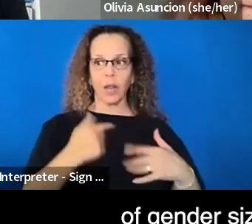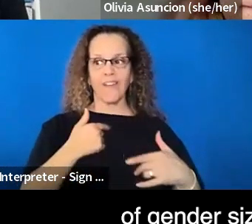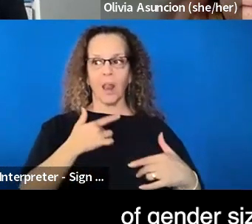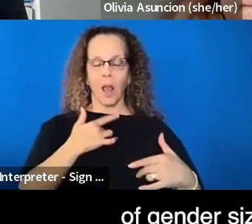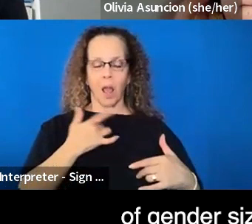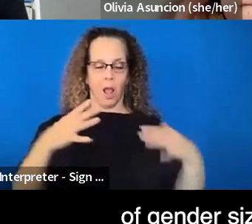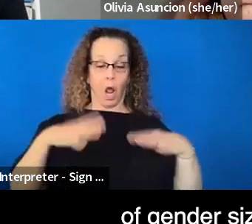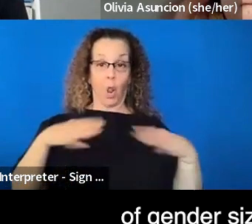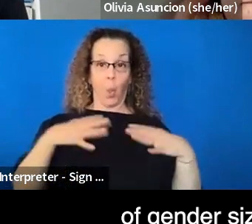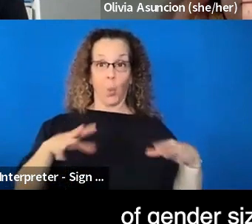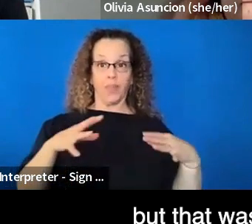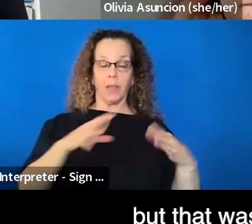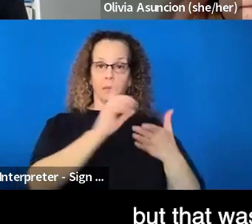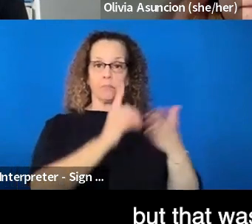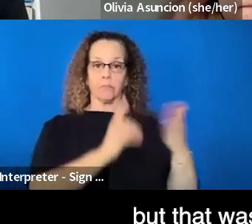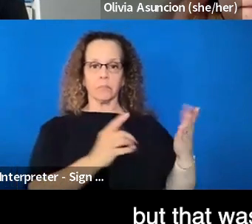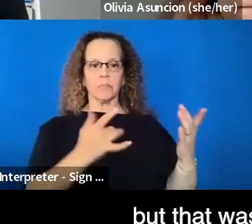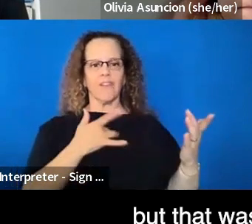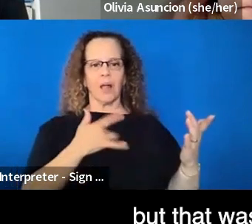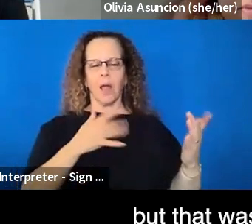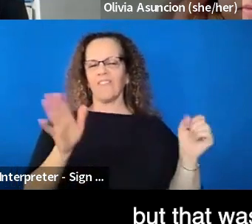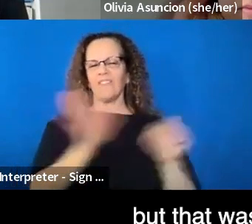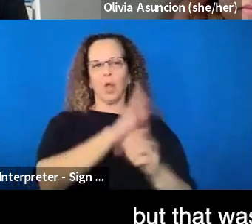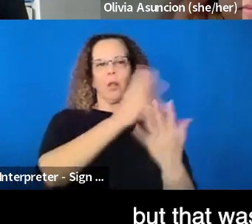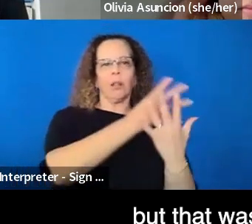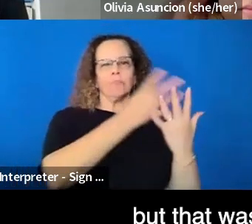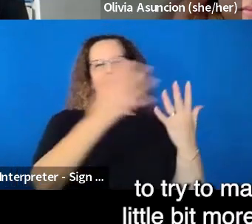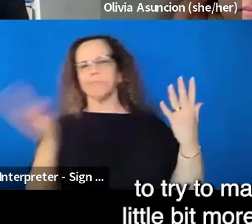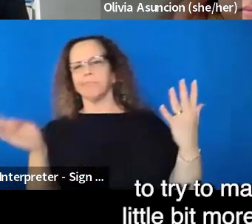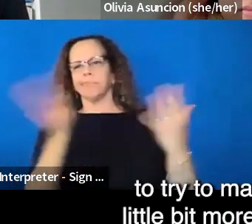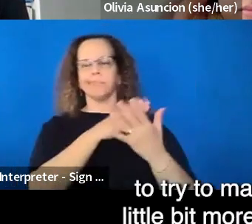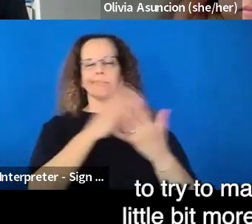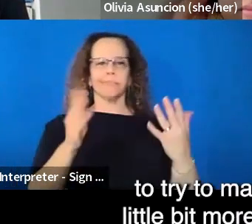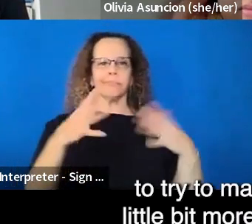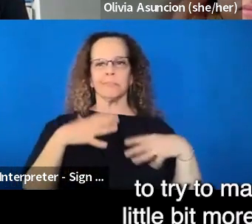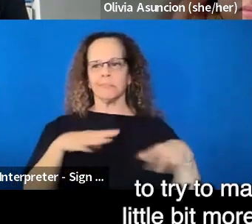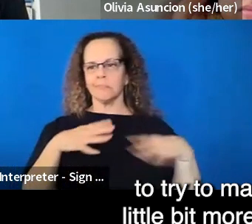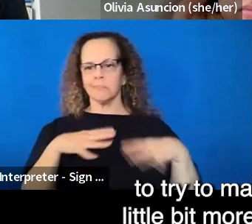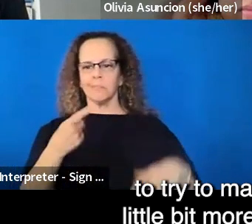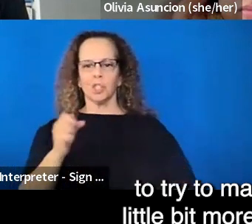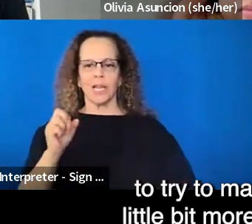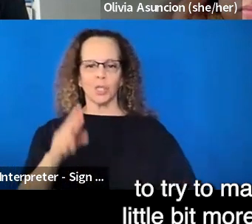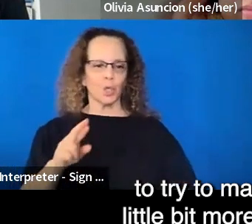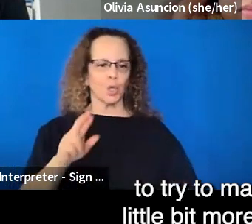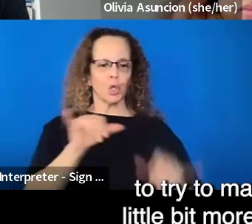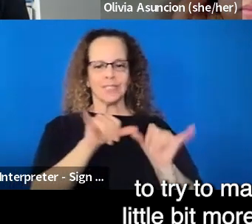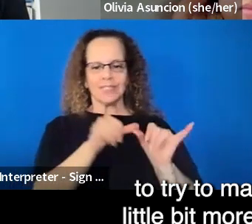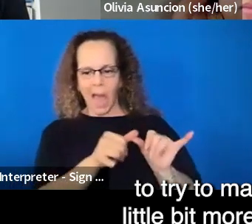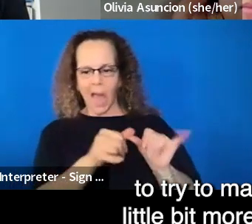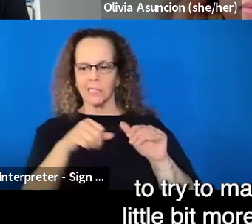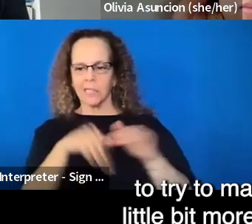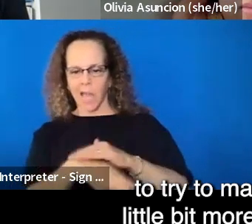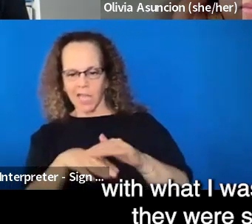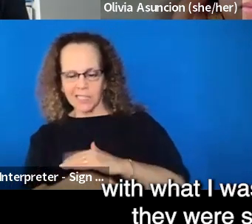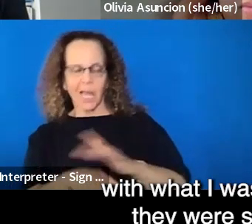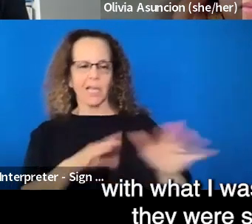of gender size and ability, but that was doing a lot to try to make ableds a little bit more